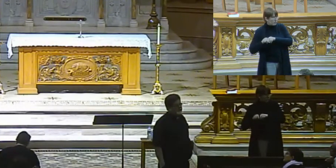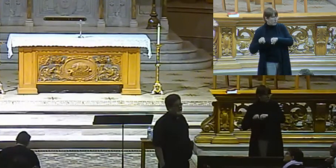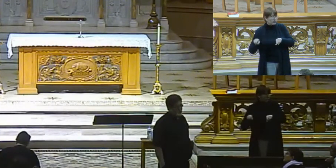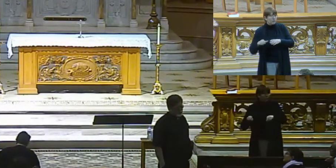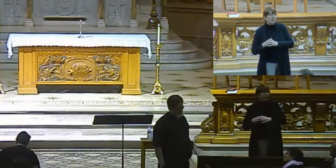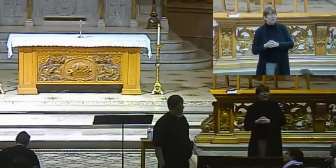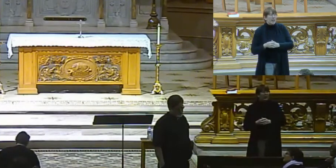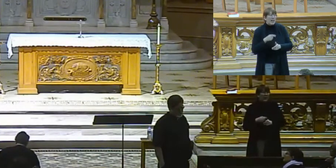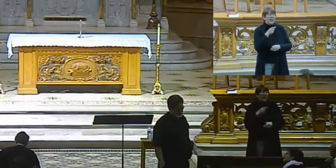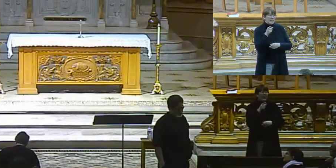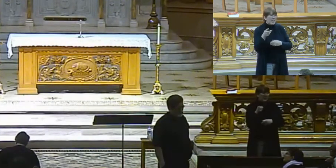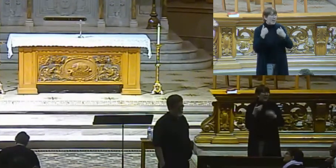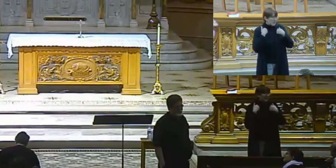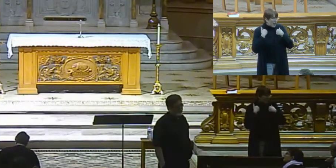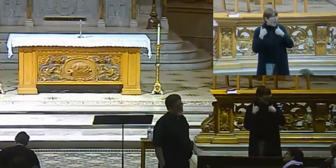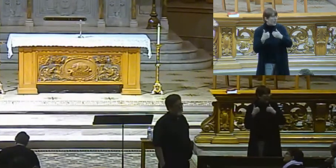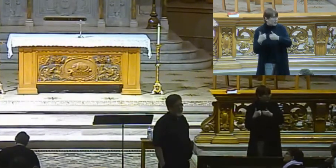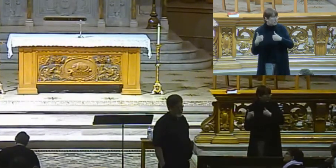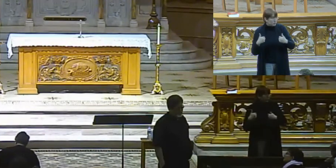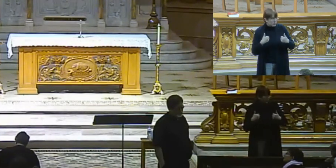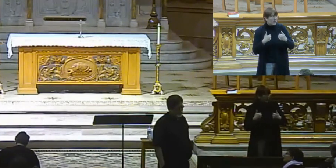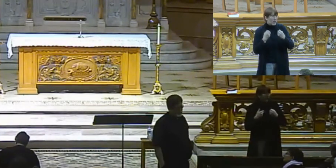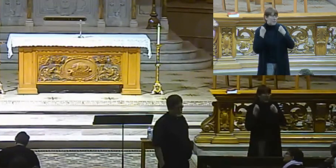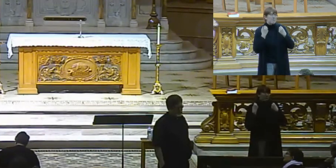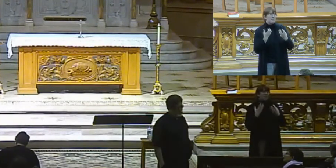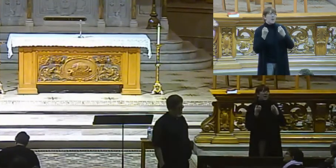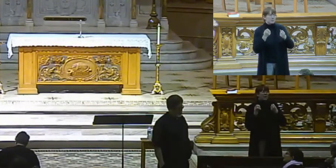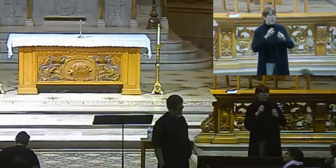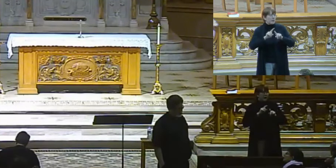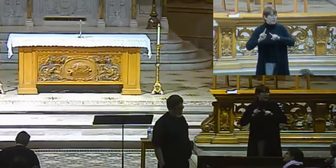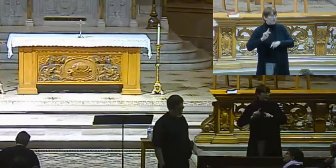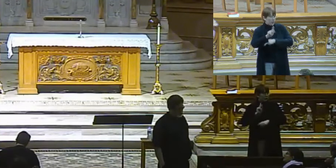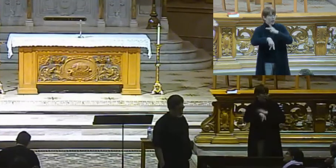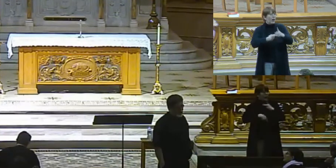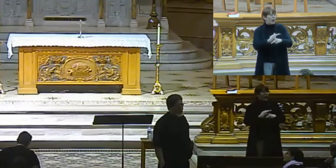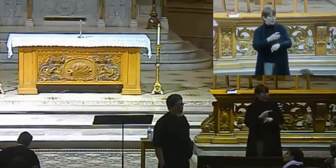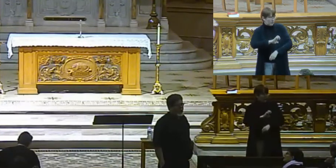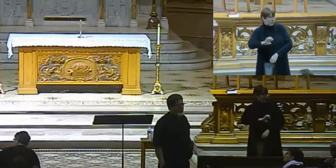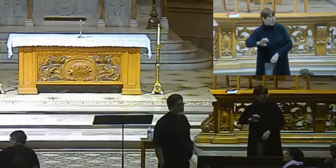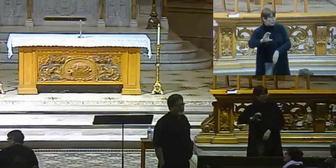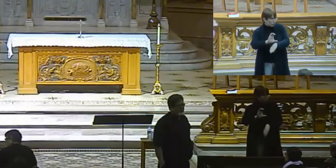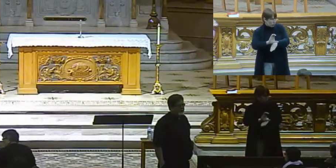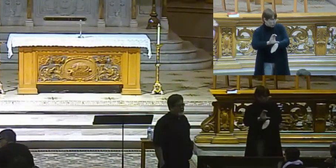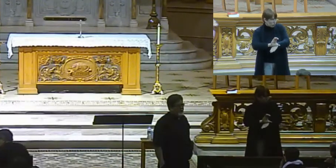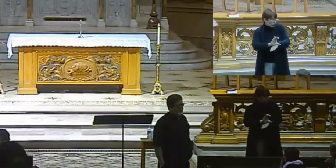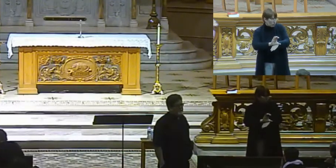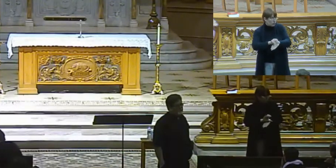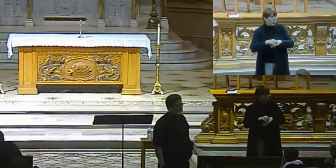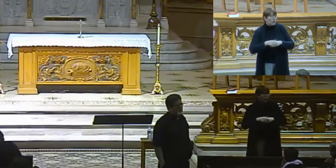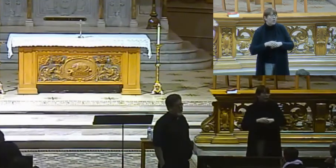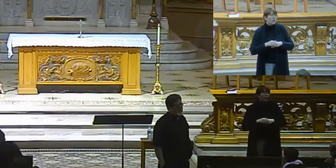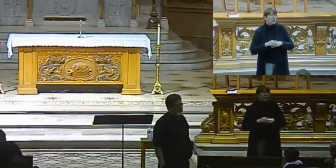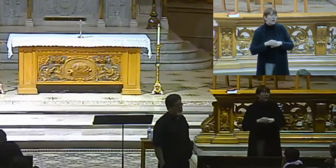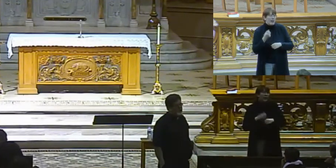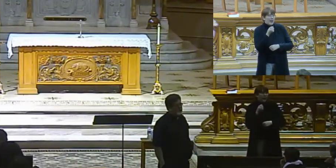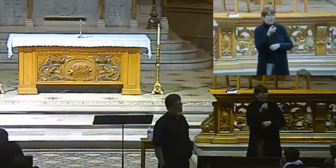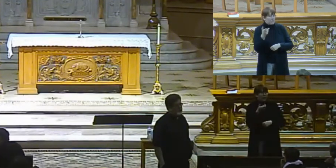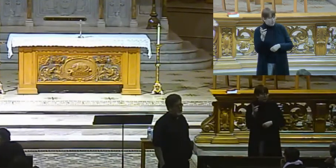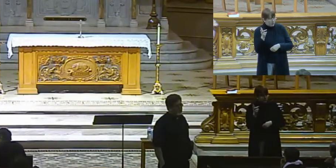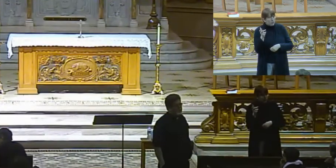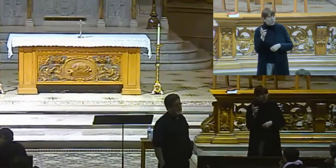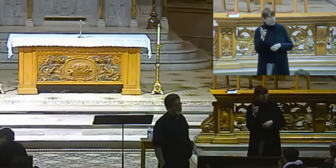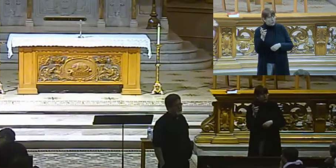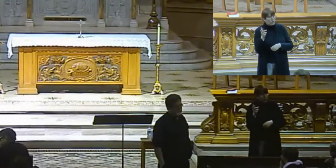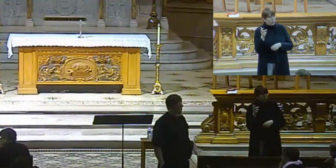have had divisions, all right? There are many Eastern churches, all right? Some of them remain in